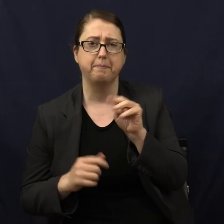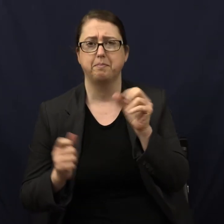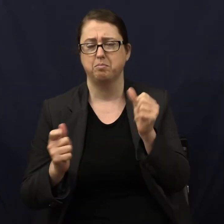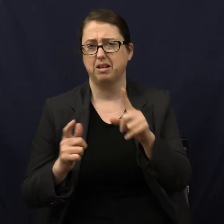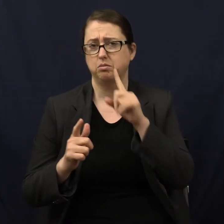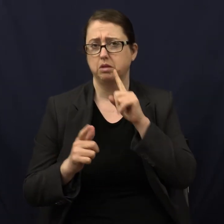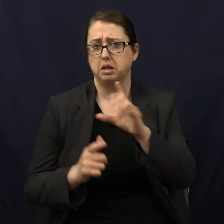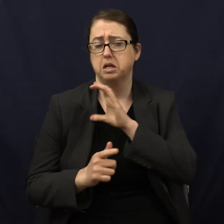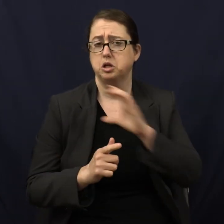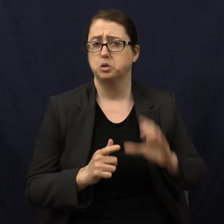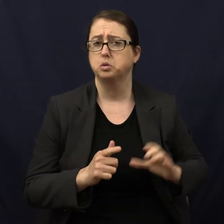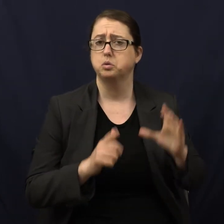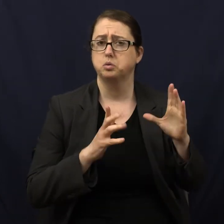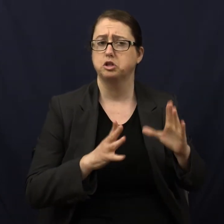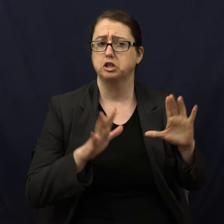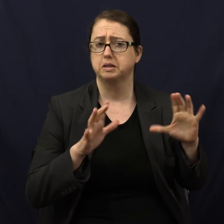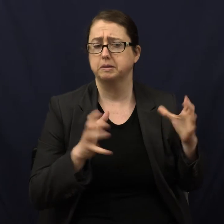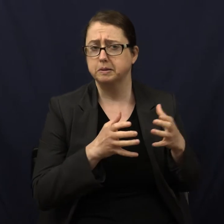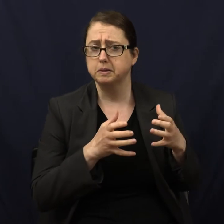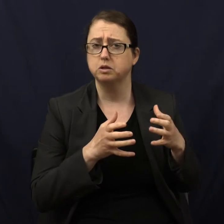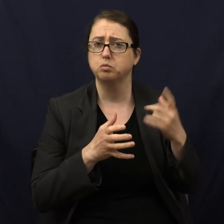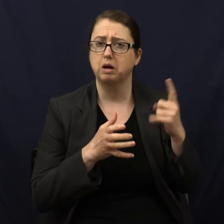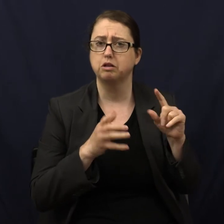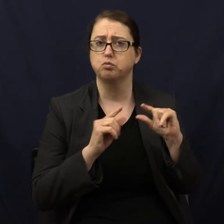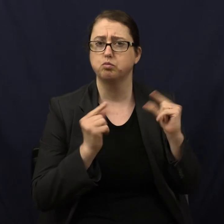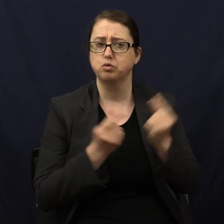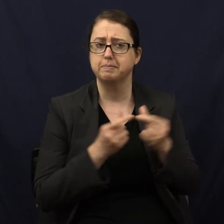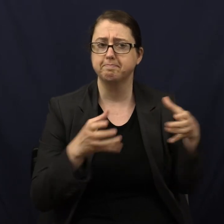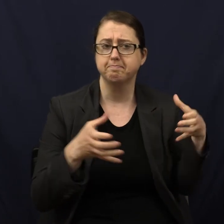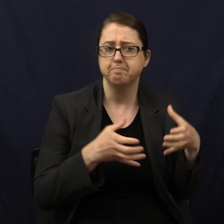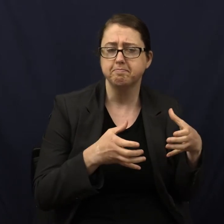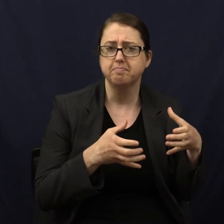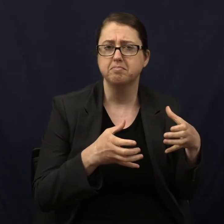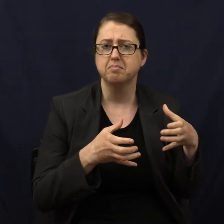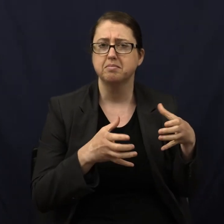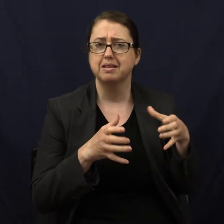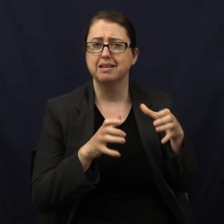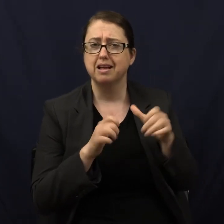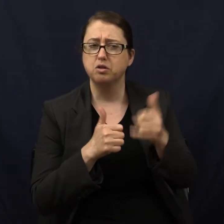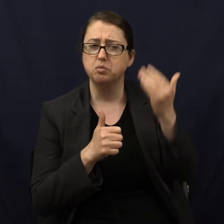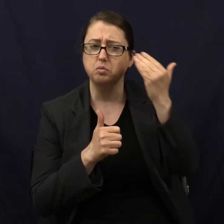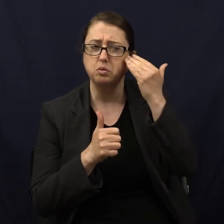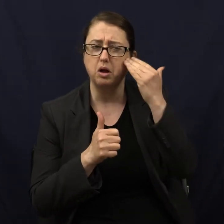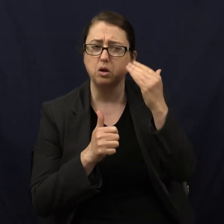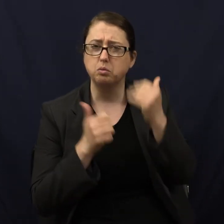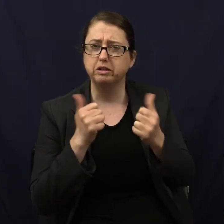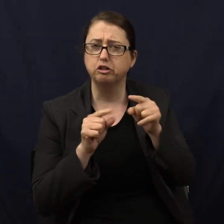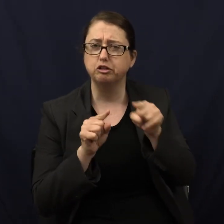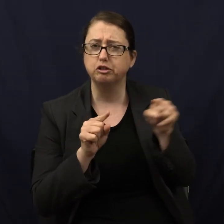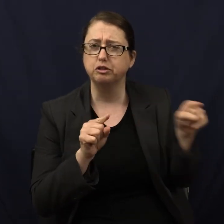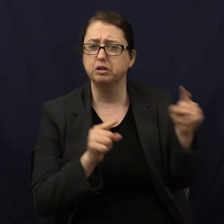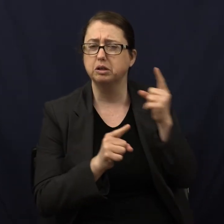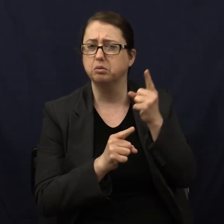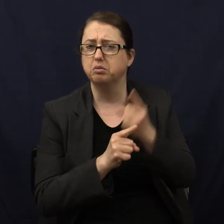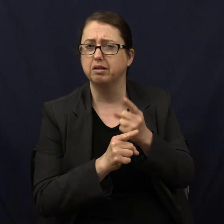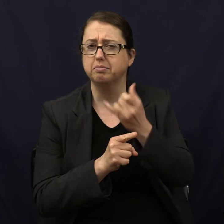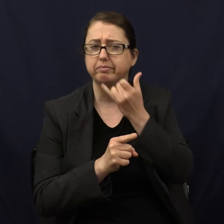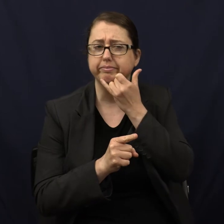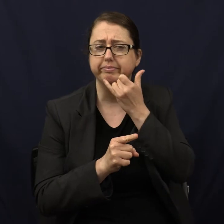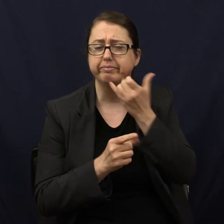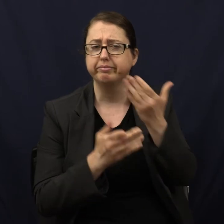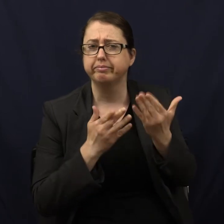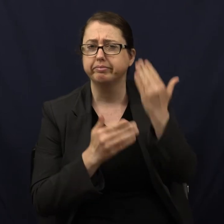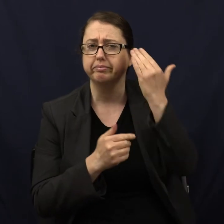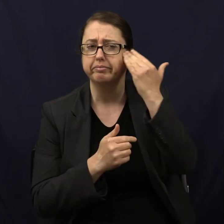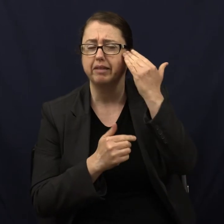of Christianity into one big group. But how do you know which of these is correct, right? How do you know?